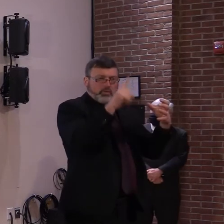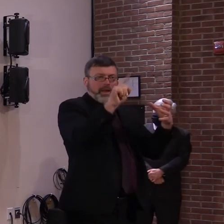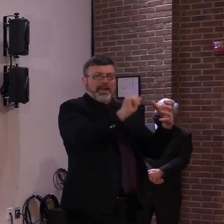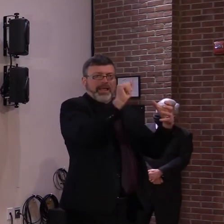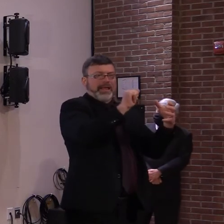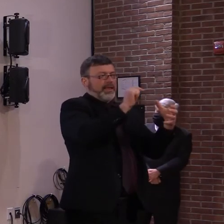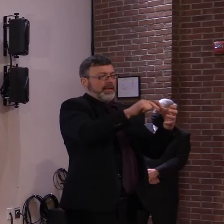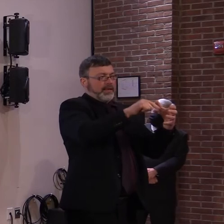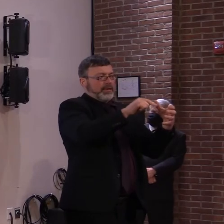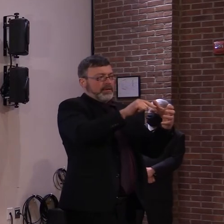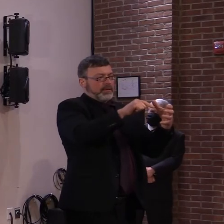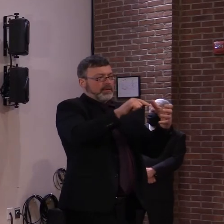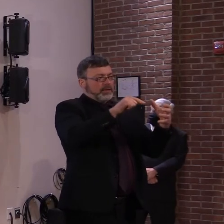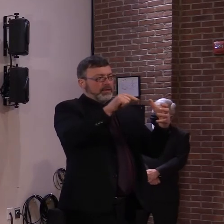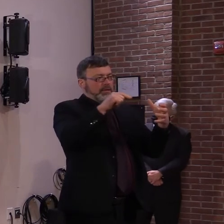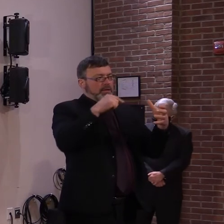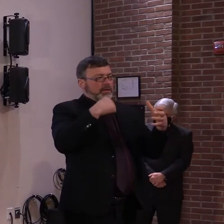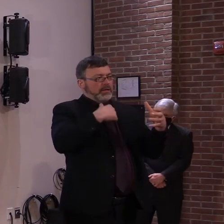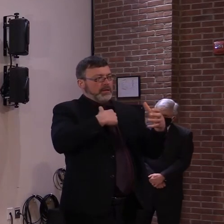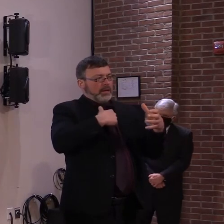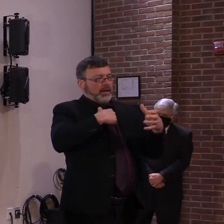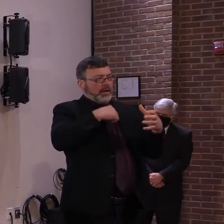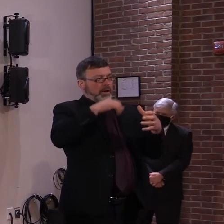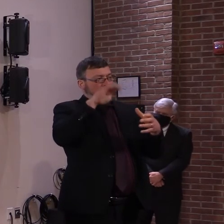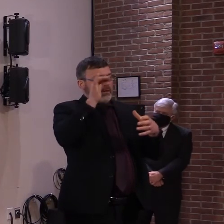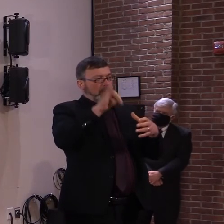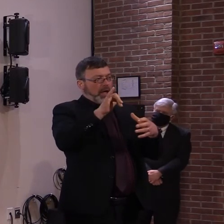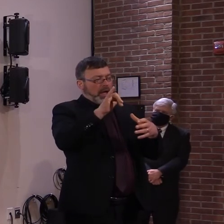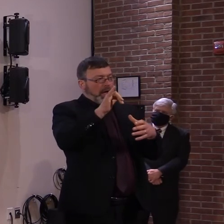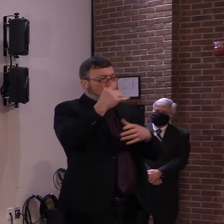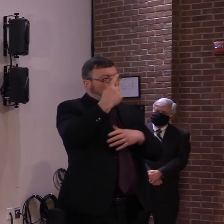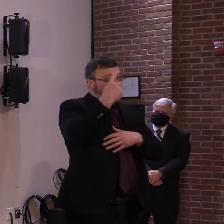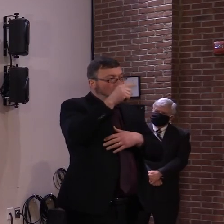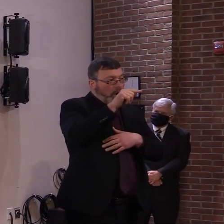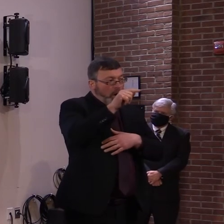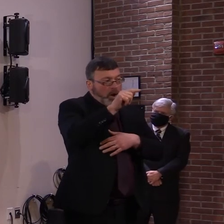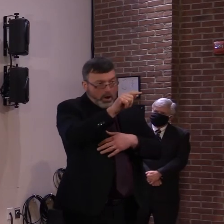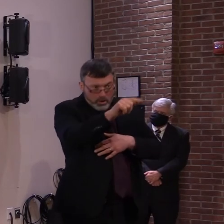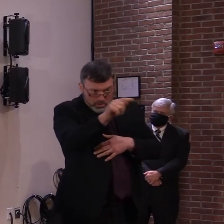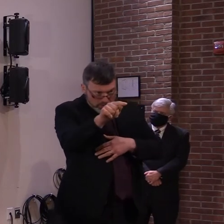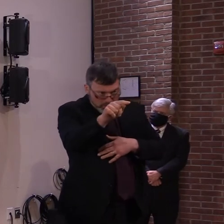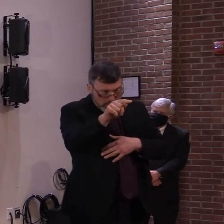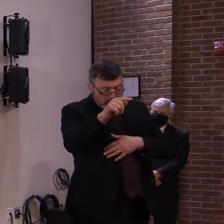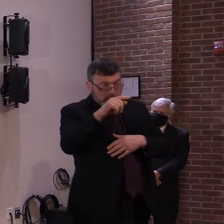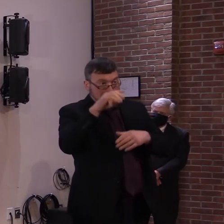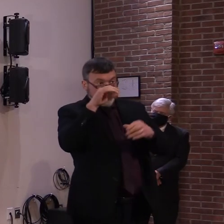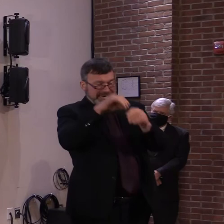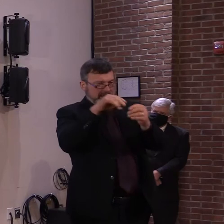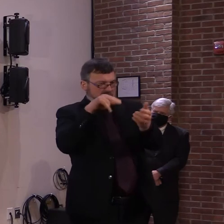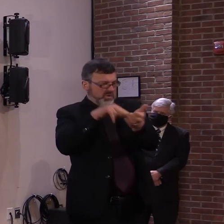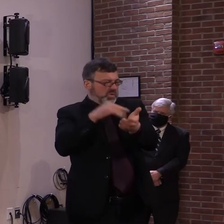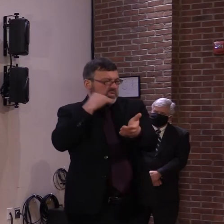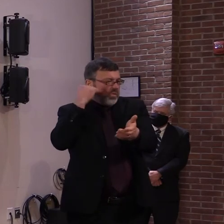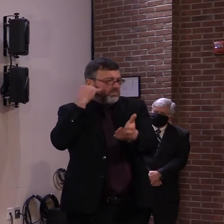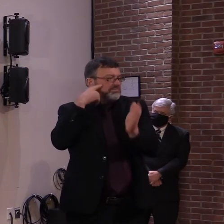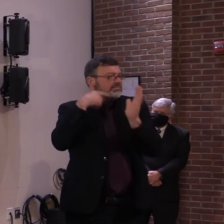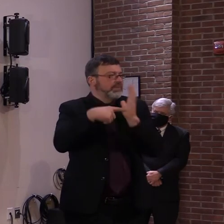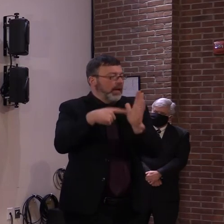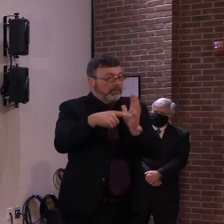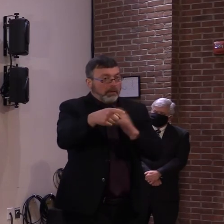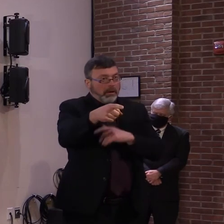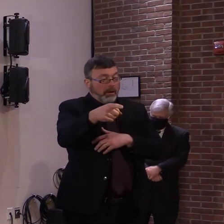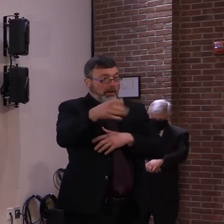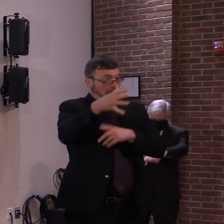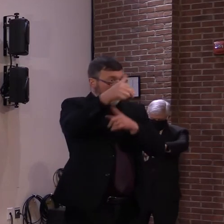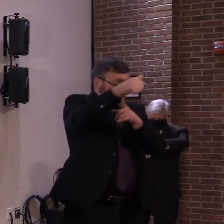who's in a nursing home who didn't get the vaccine refused it because it may have been a problem with the informed consent